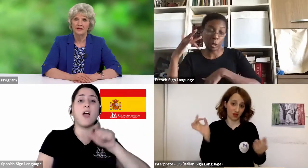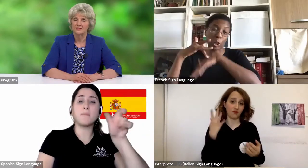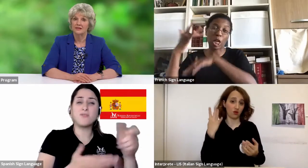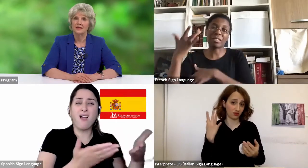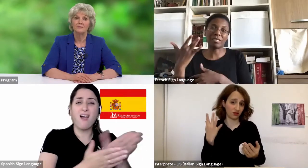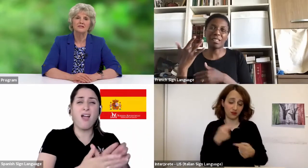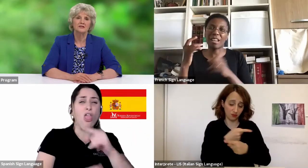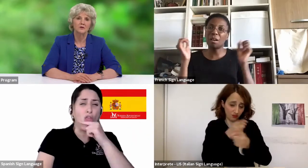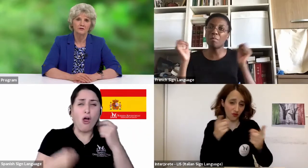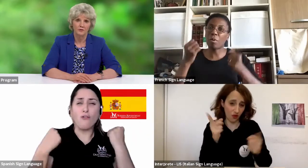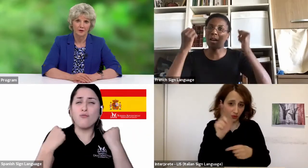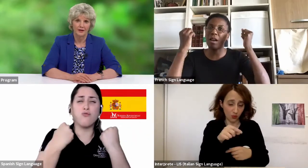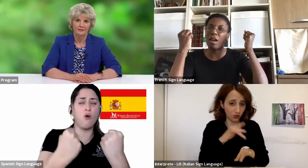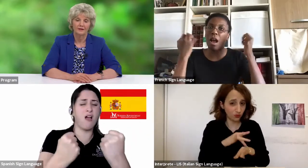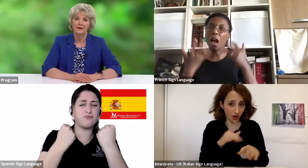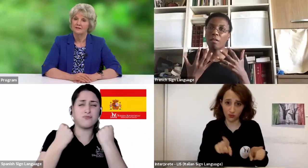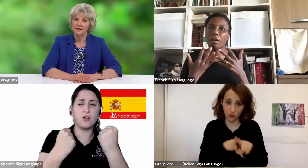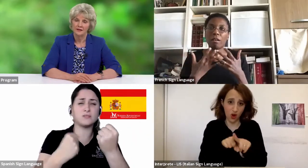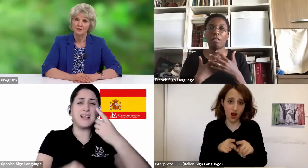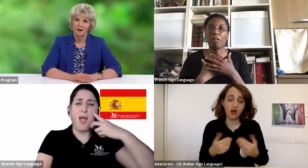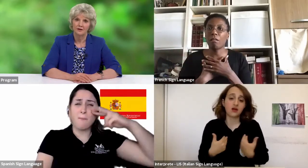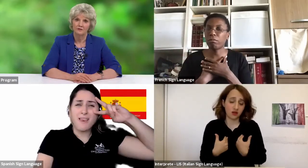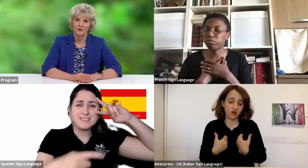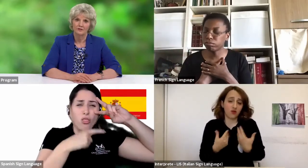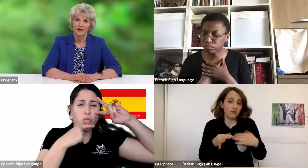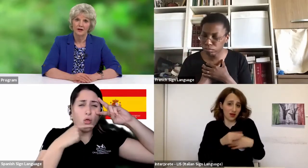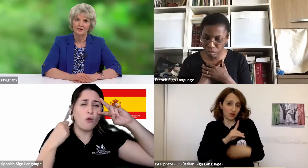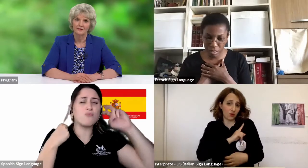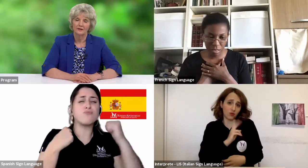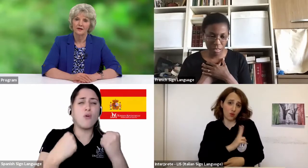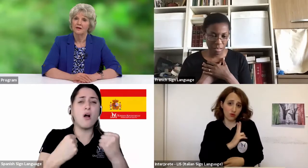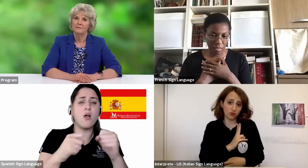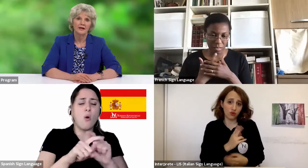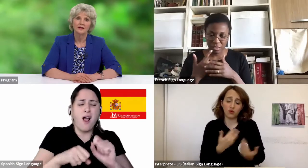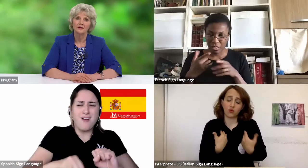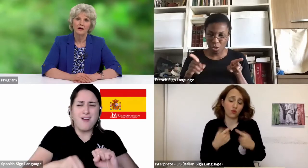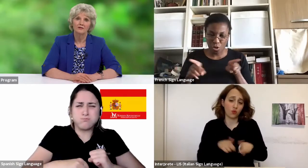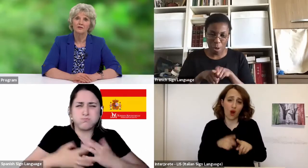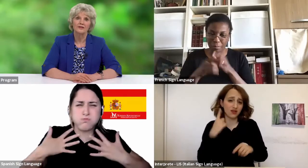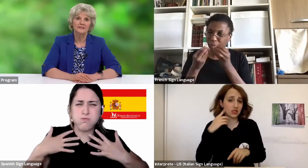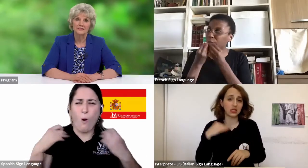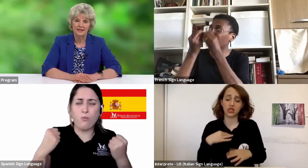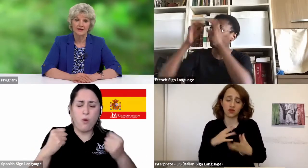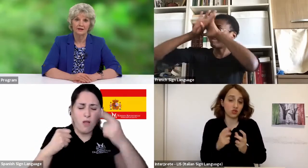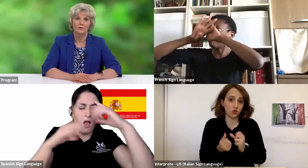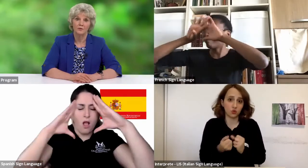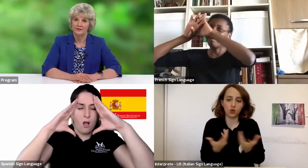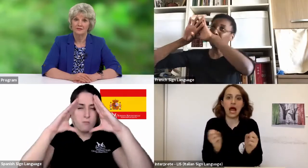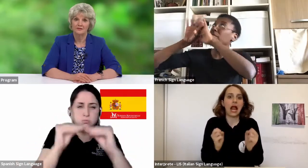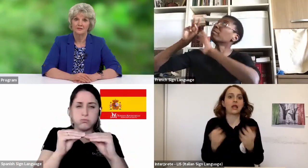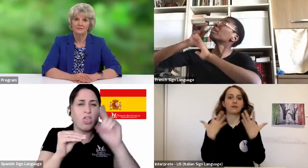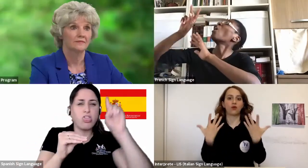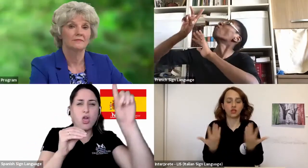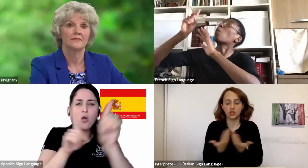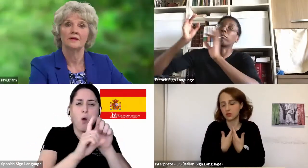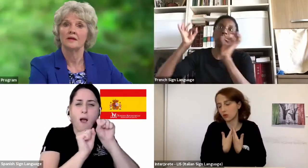experiencing can be so overwhelming that it can block our view of God, making it hard for us to see him with